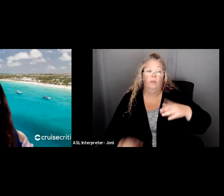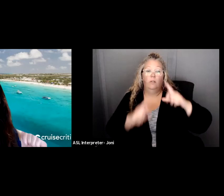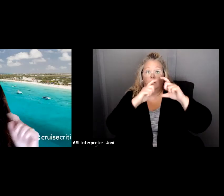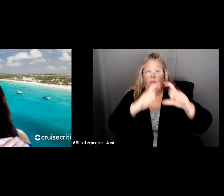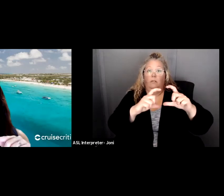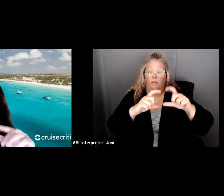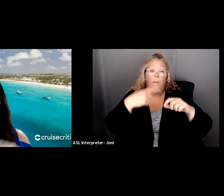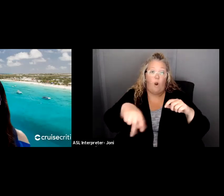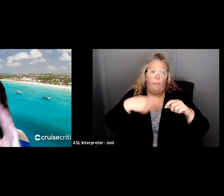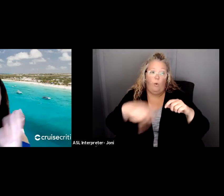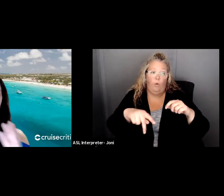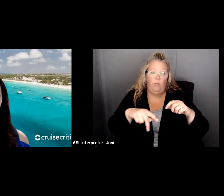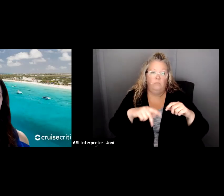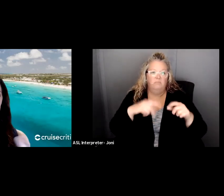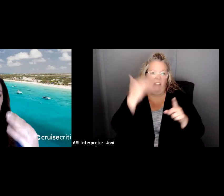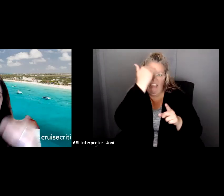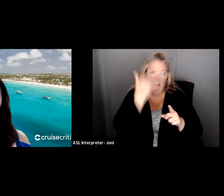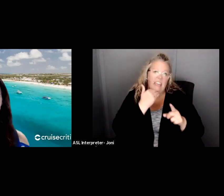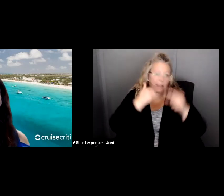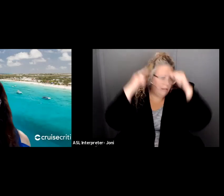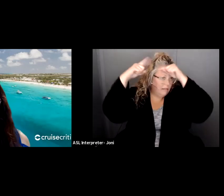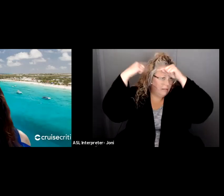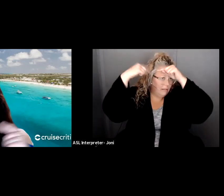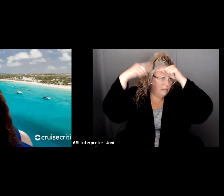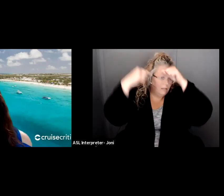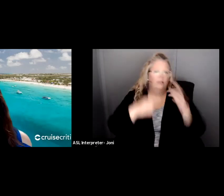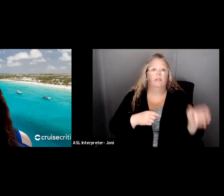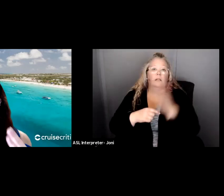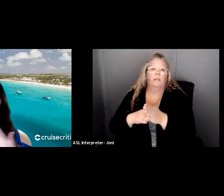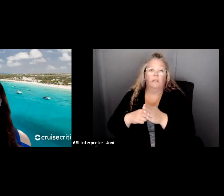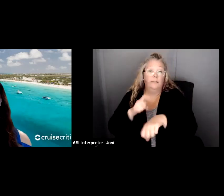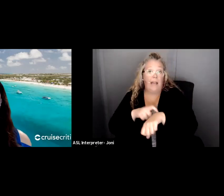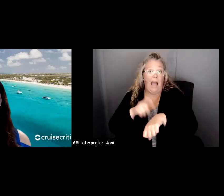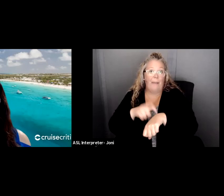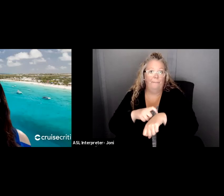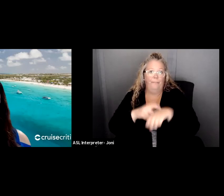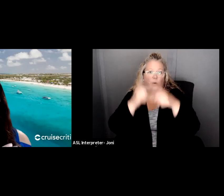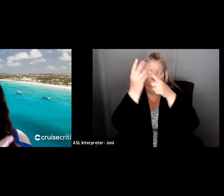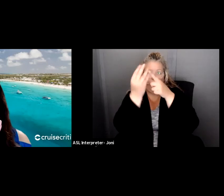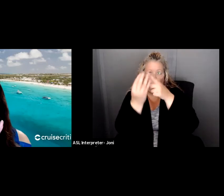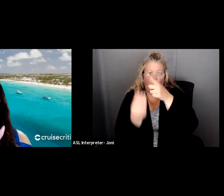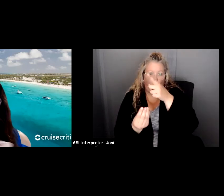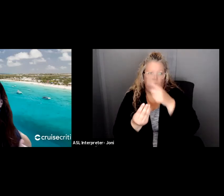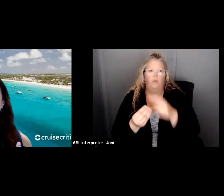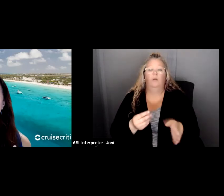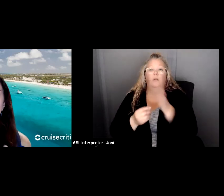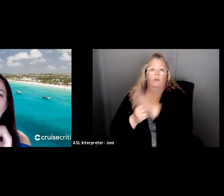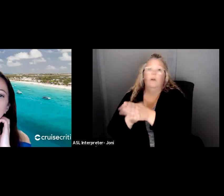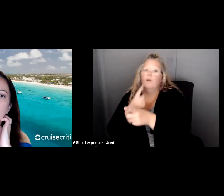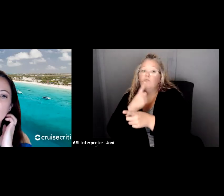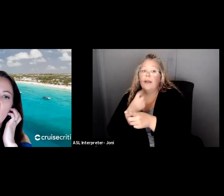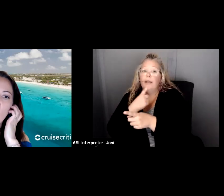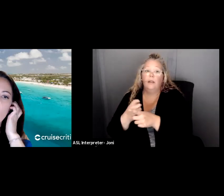in it. Time. It's an hourglass with sand going down in assets. Um, there's a wrench and a screwdriver crossed.